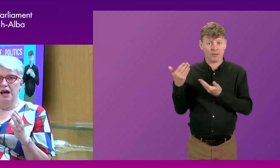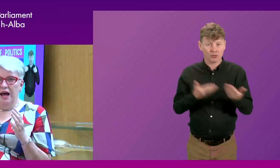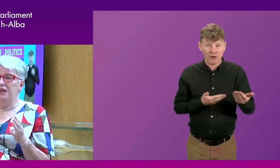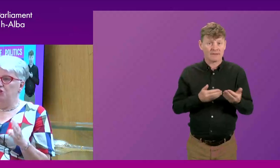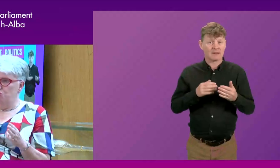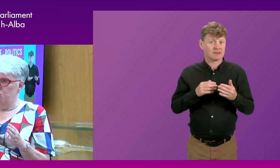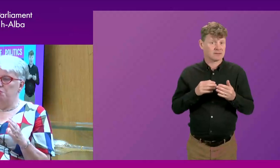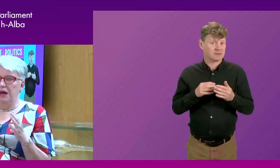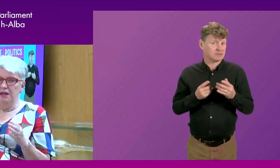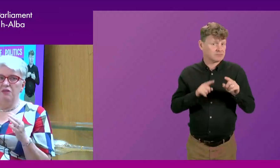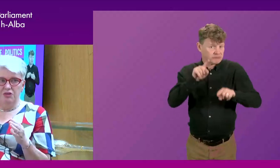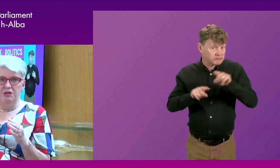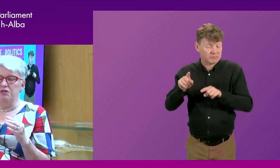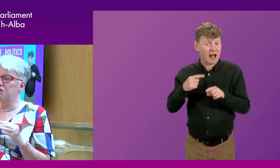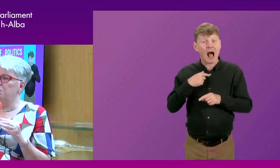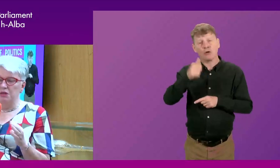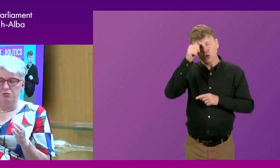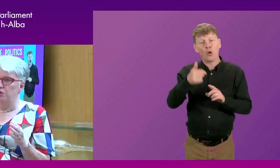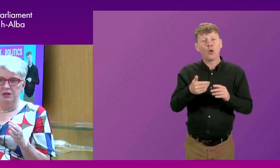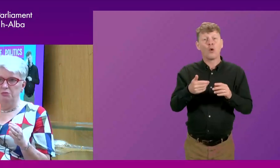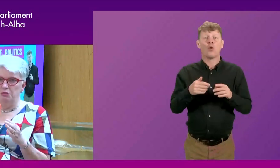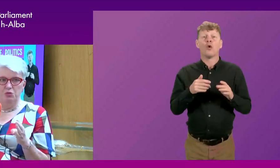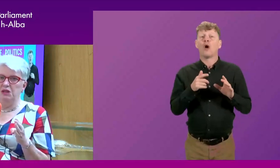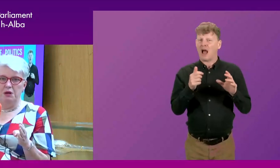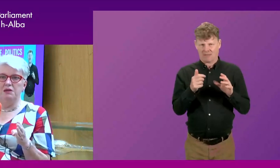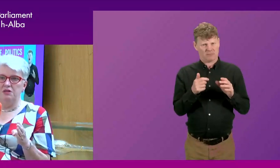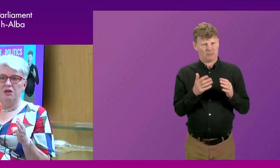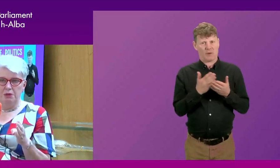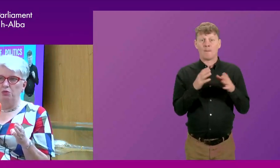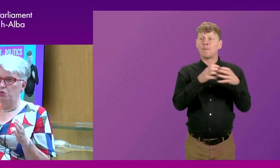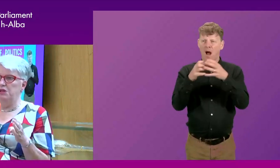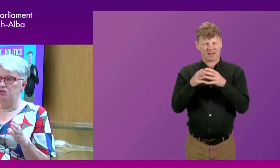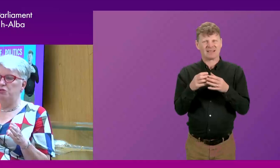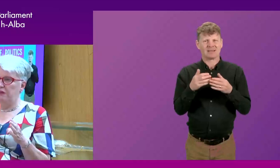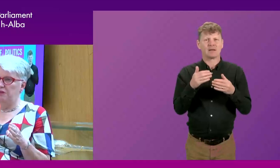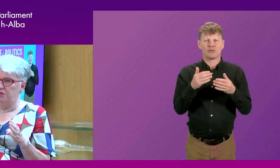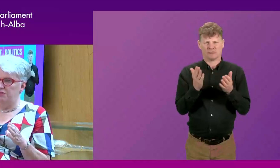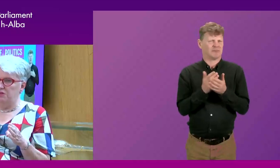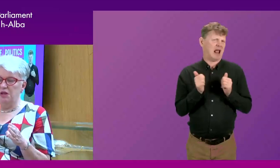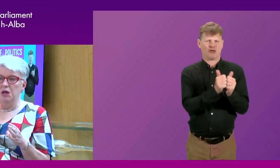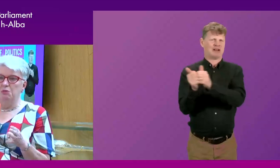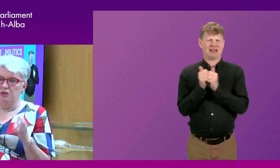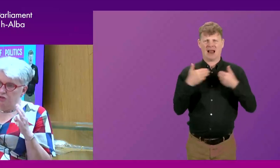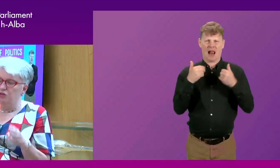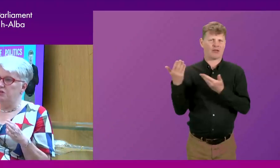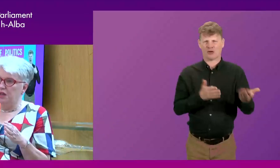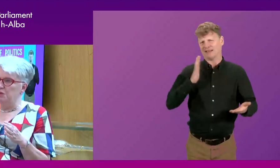I know behind the scenes there is much more agreement between the parties about what we need to do about the health service. But as soon as they come